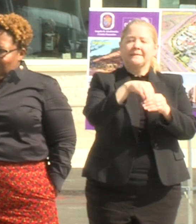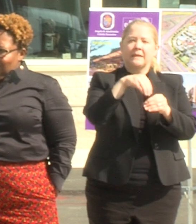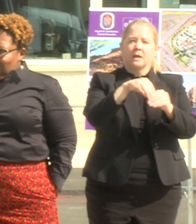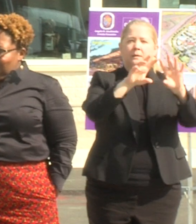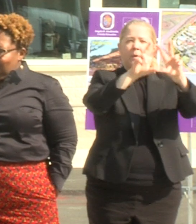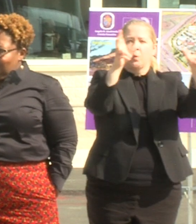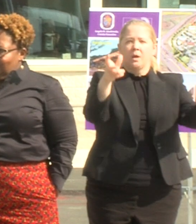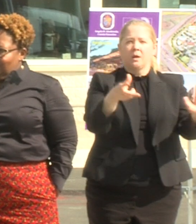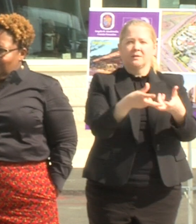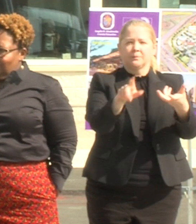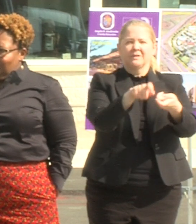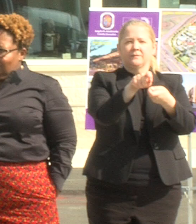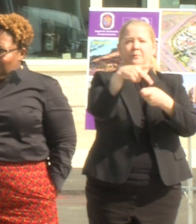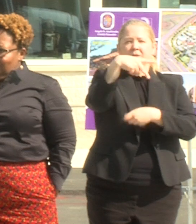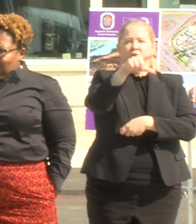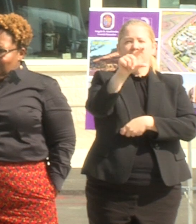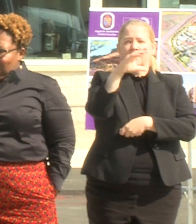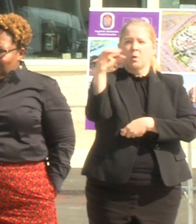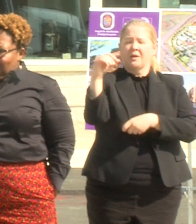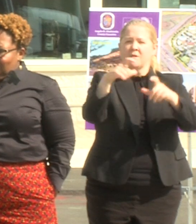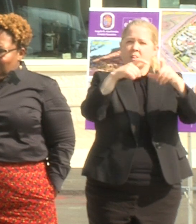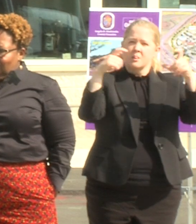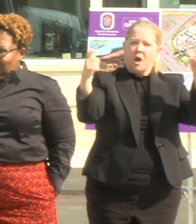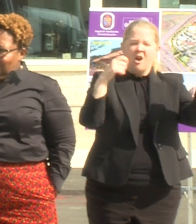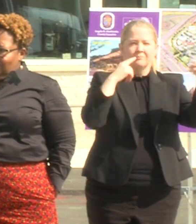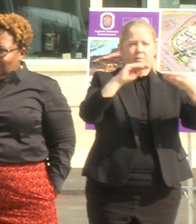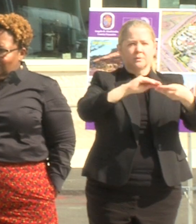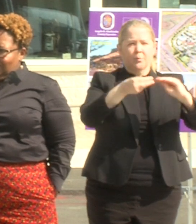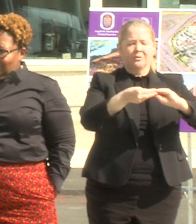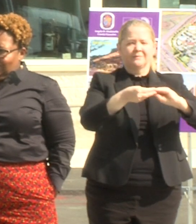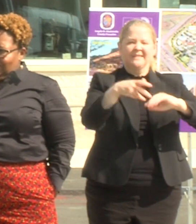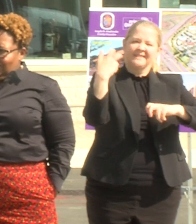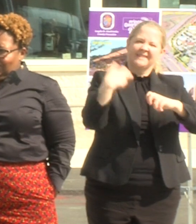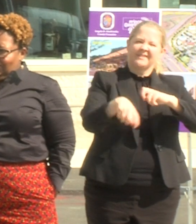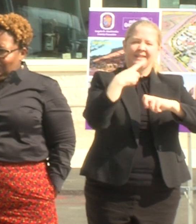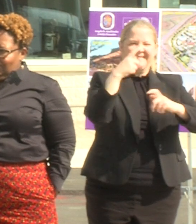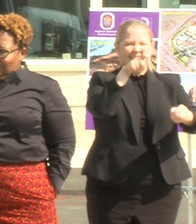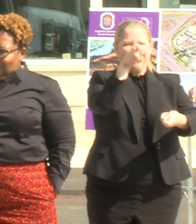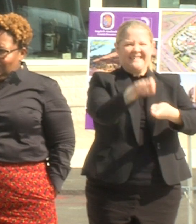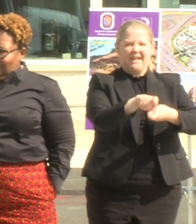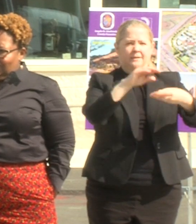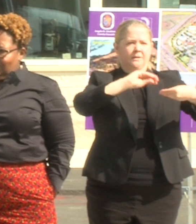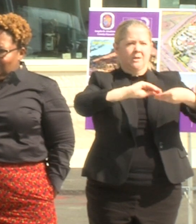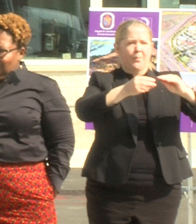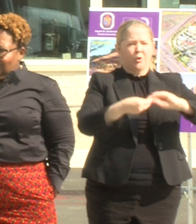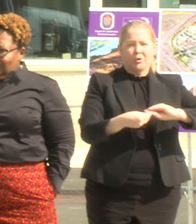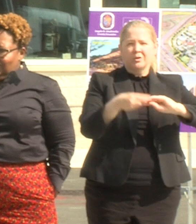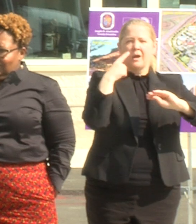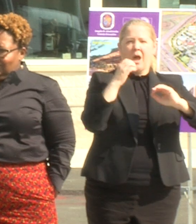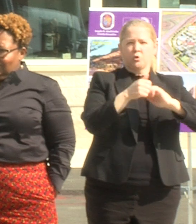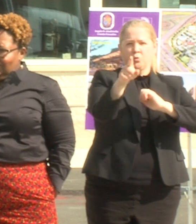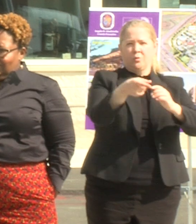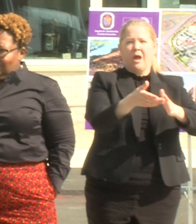prince george's county these are large numbers um it's hard to put an exact number to it in the way that you're asking the question but